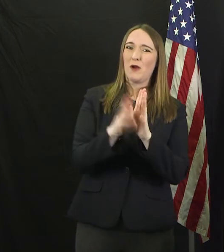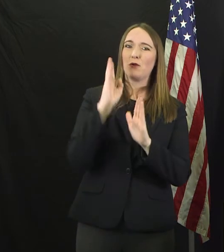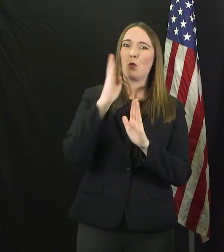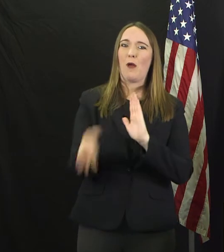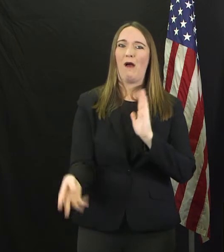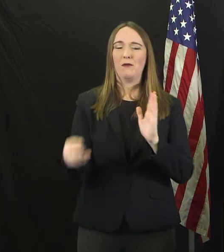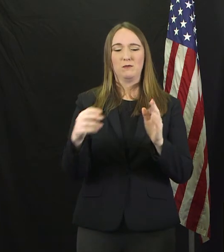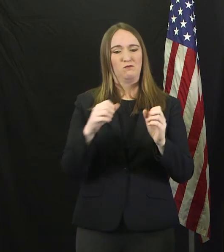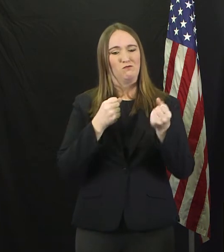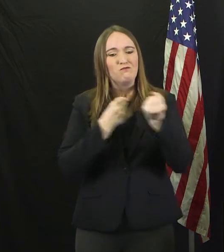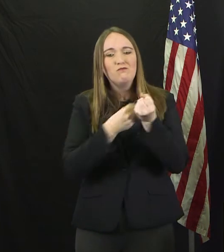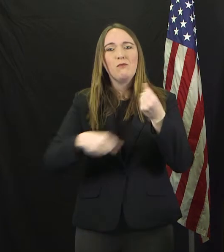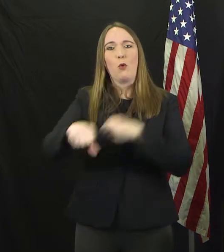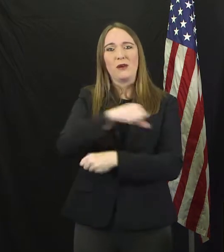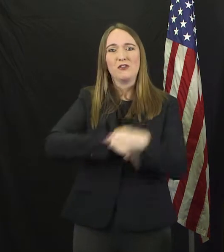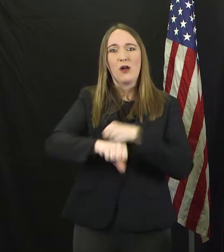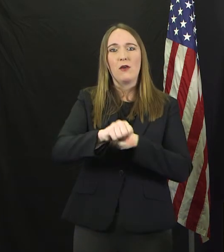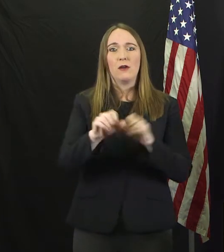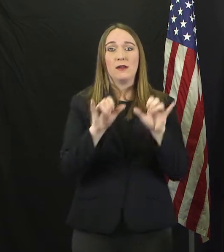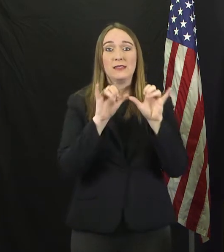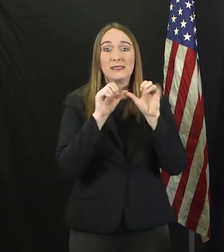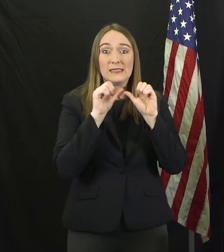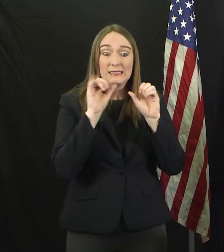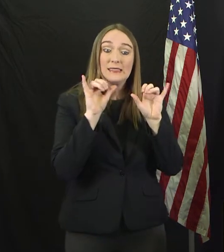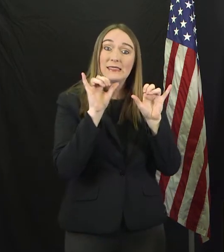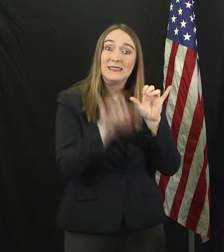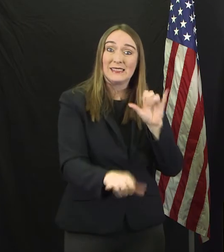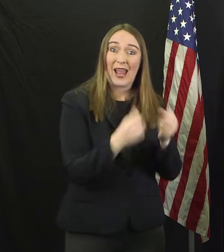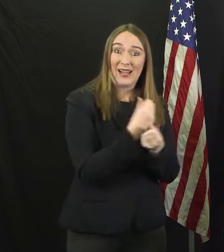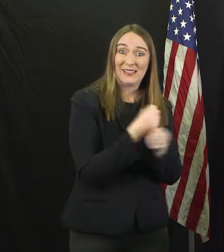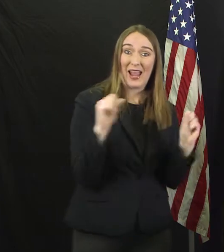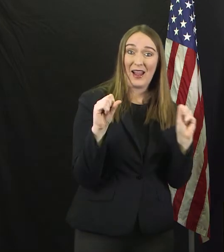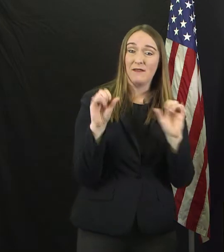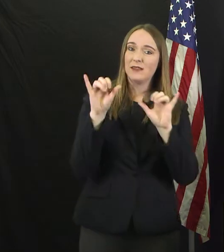safe, y'all stay healthy, and y'all stay home.